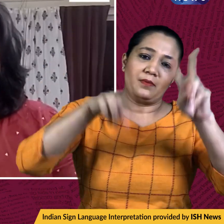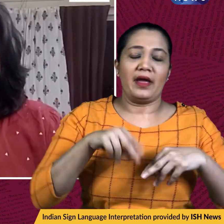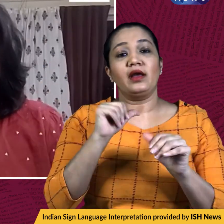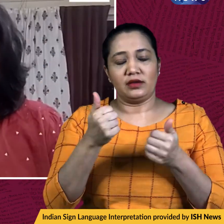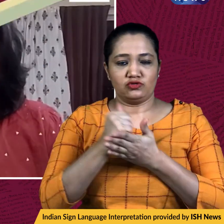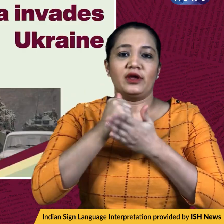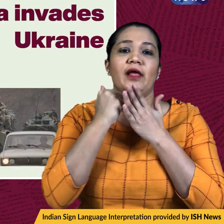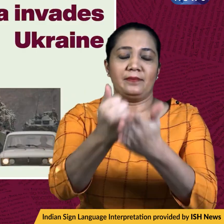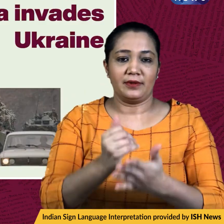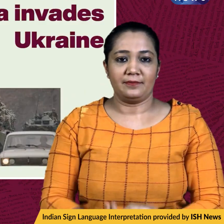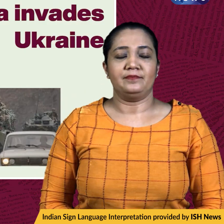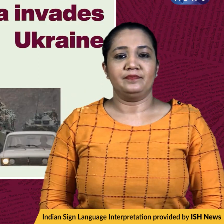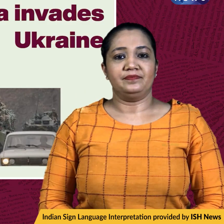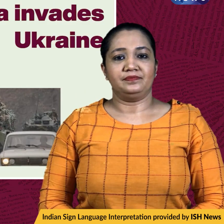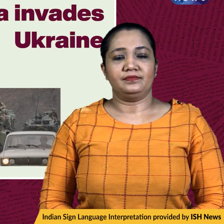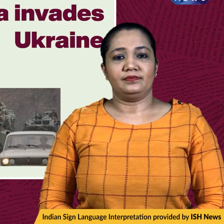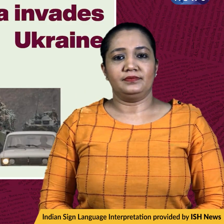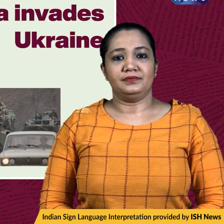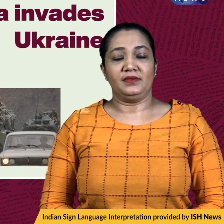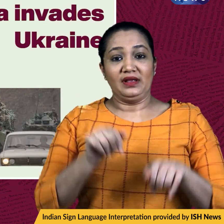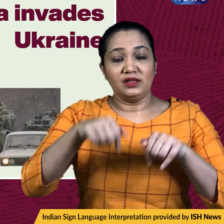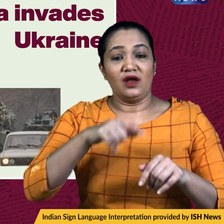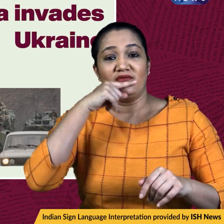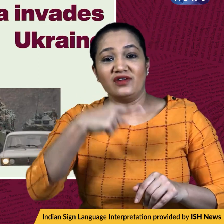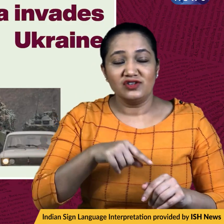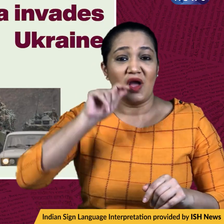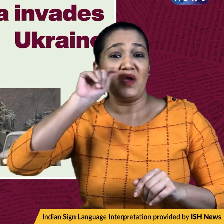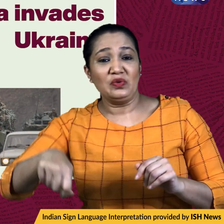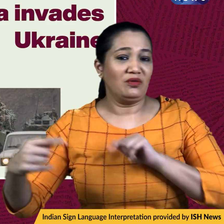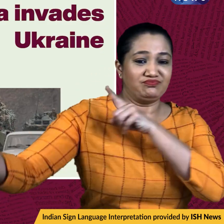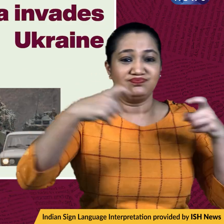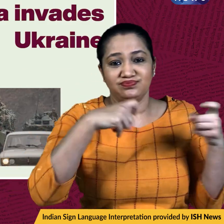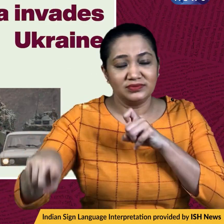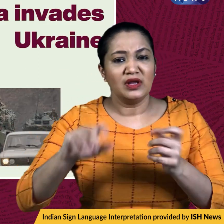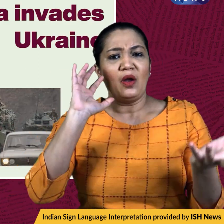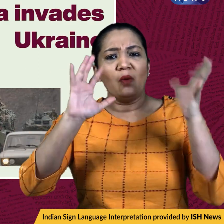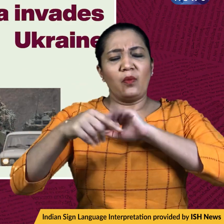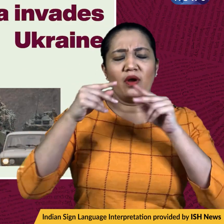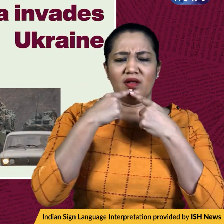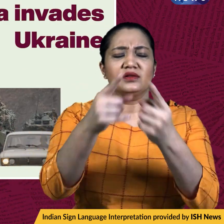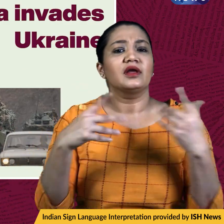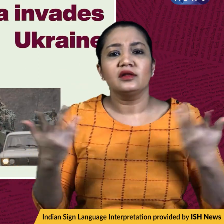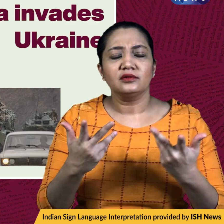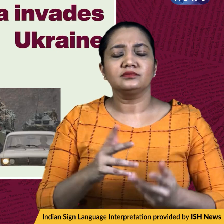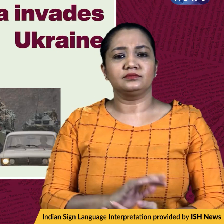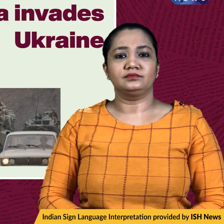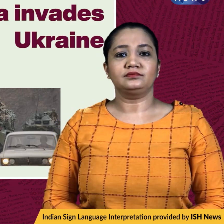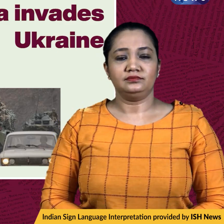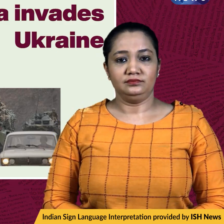Now, this is what the world is saying as far as this Russia's invasion in Ukraine is concerned. The U